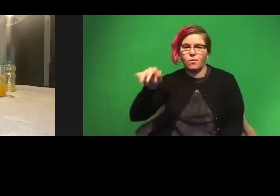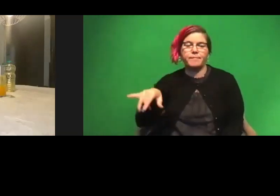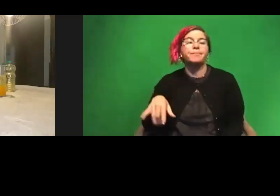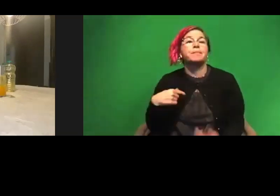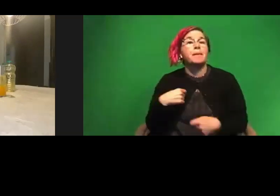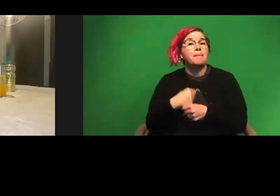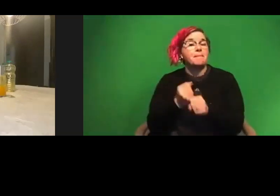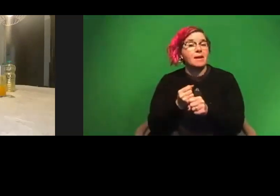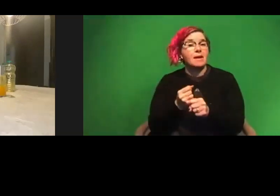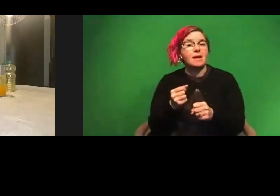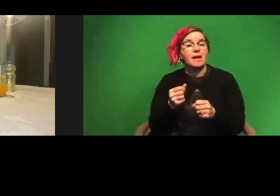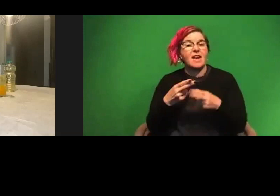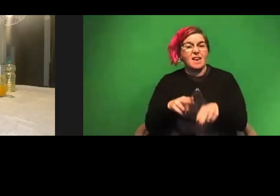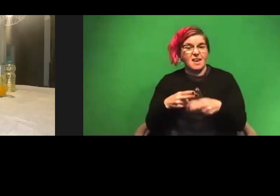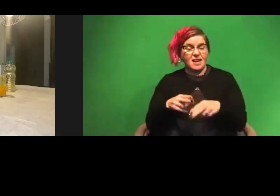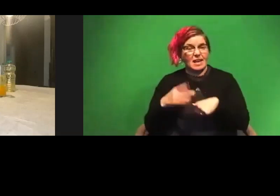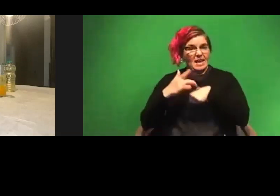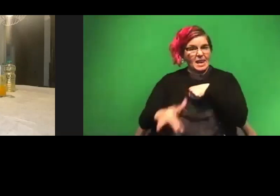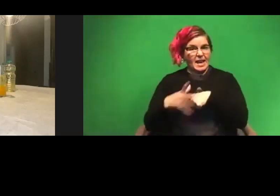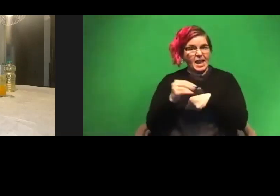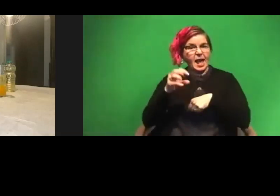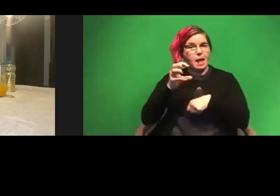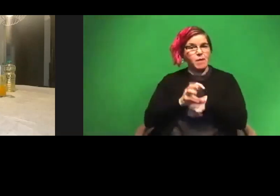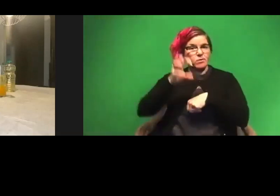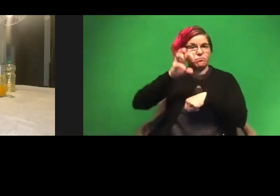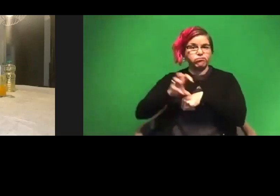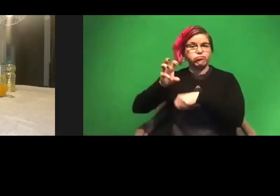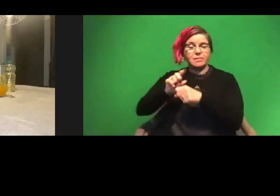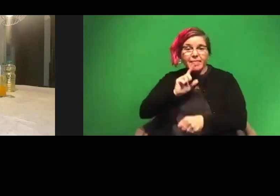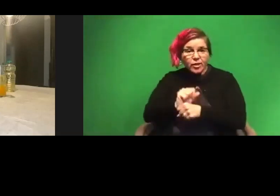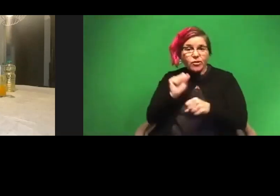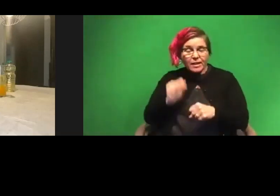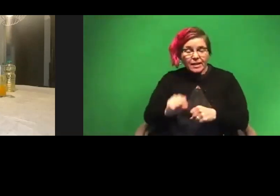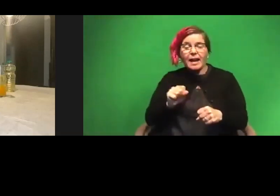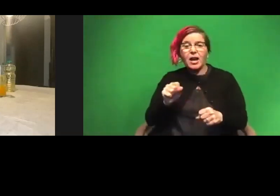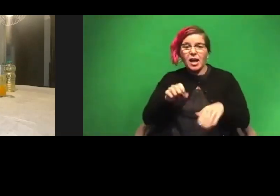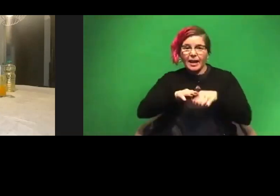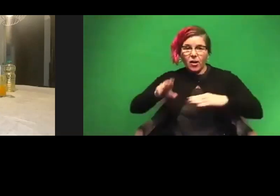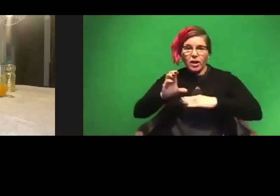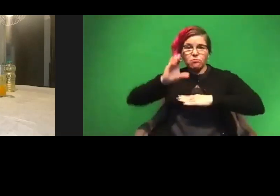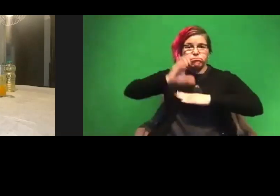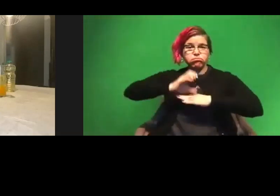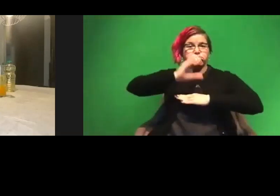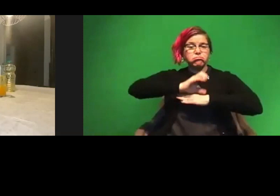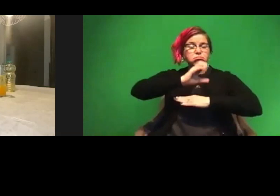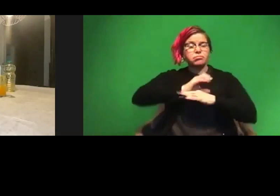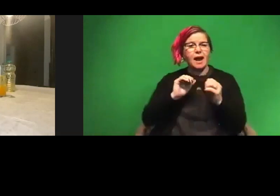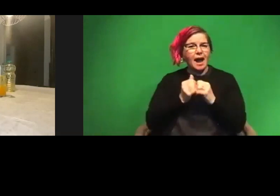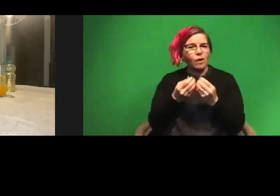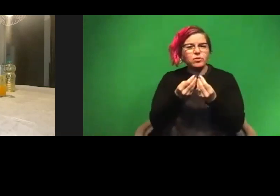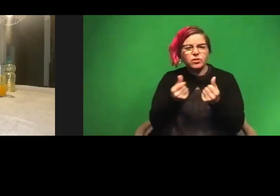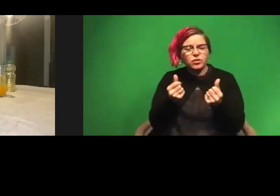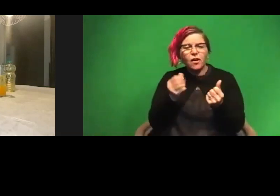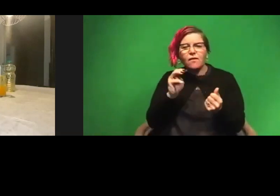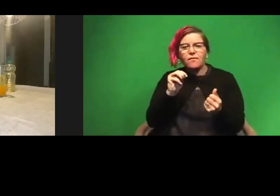egg naked and bouncy, like literally able to bounce the egg on the countertop just by dissolving the membrane